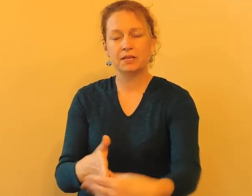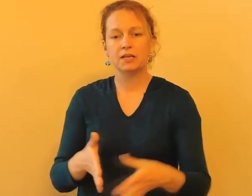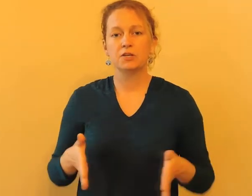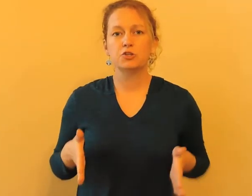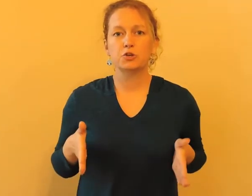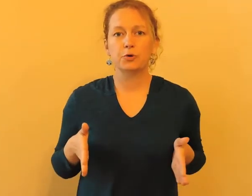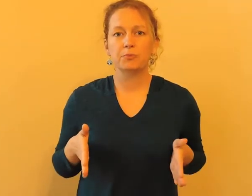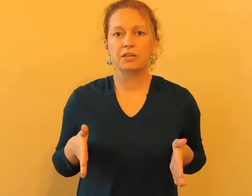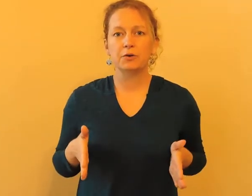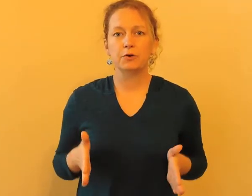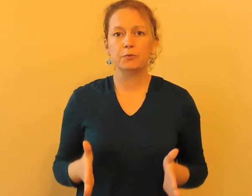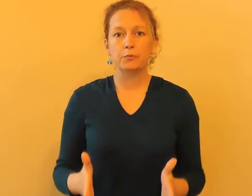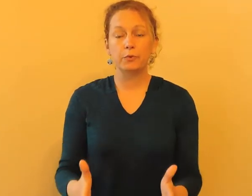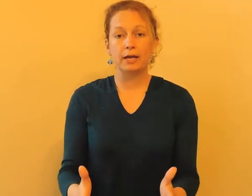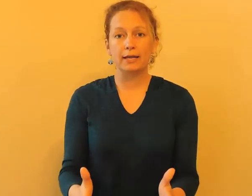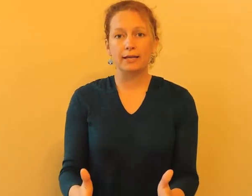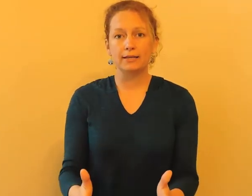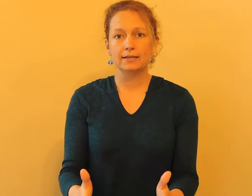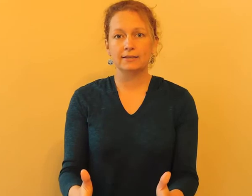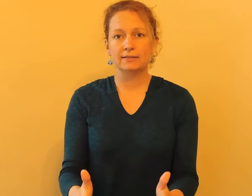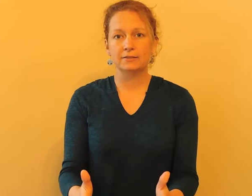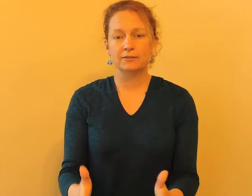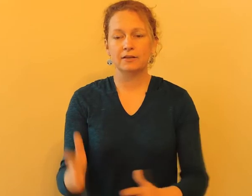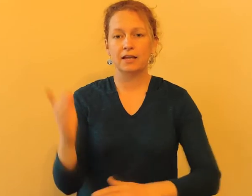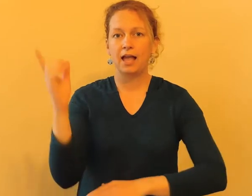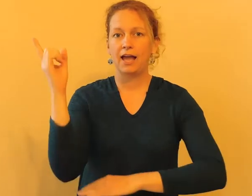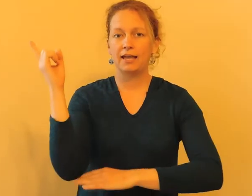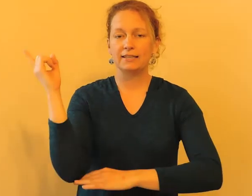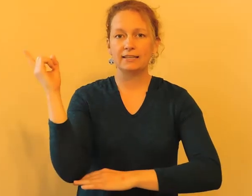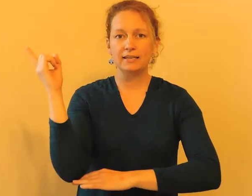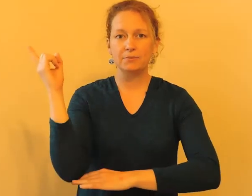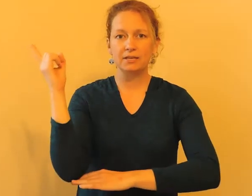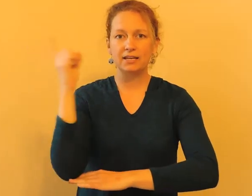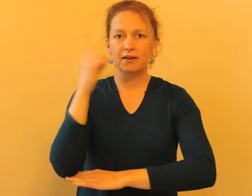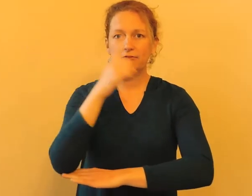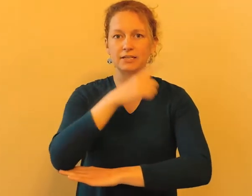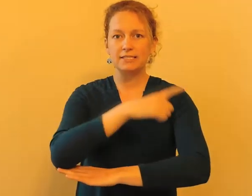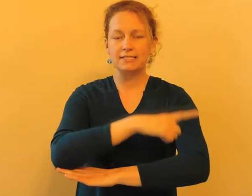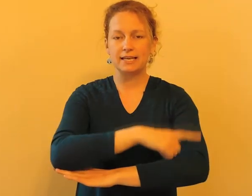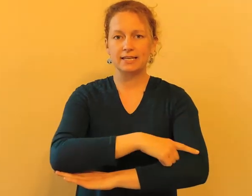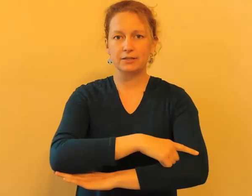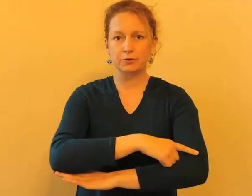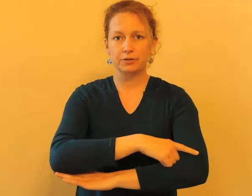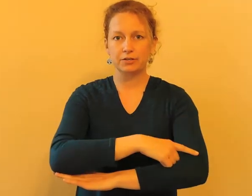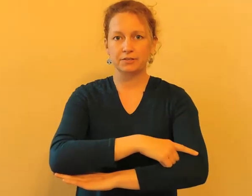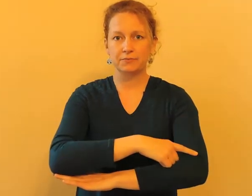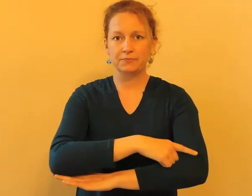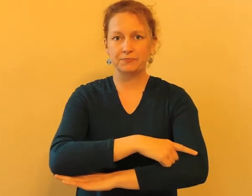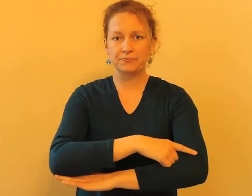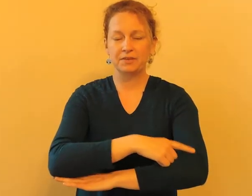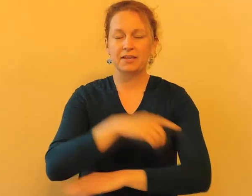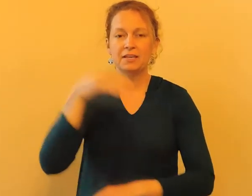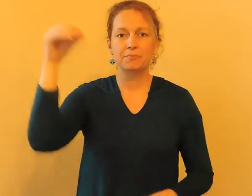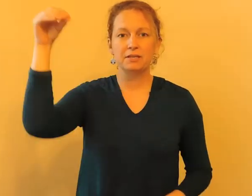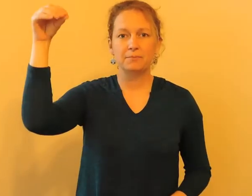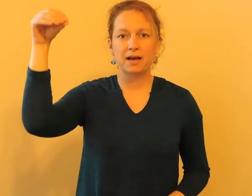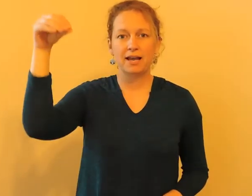Show me your way, and lead me every day, Lord. Be my